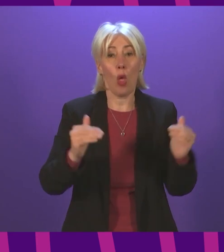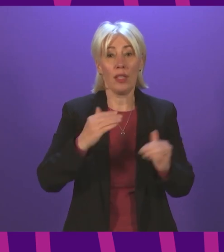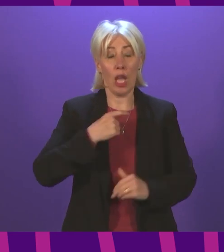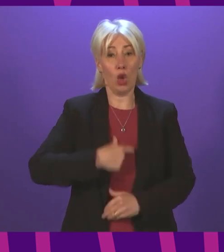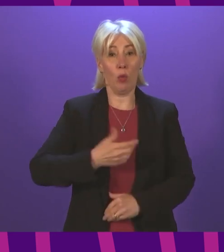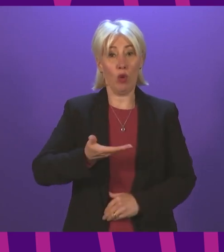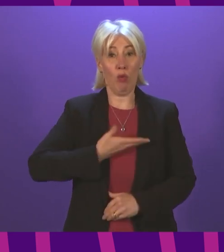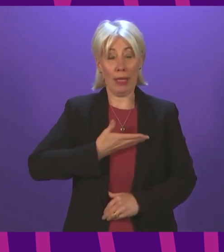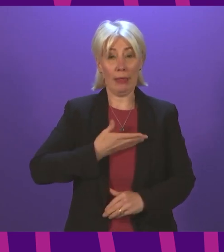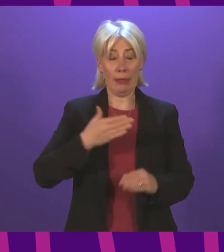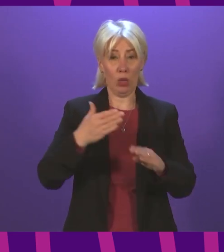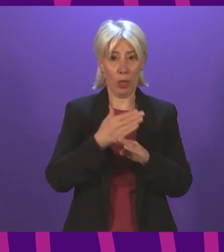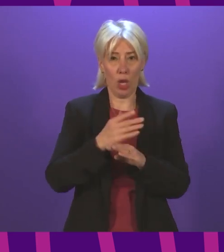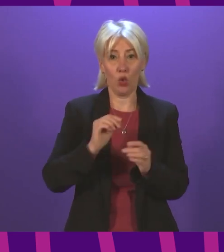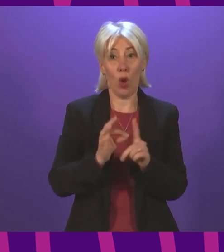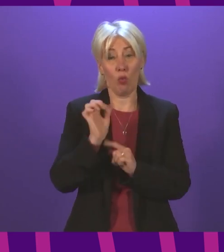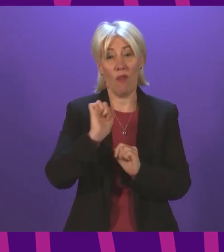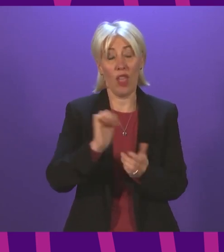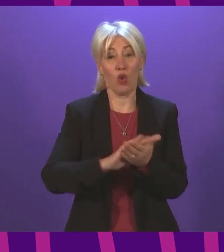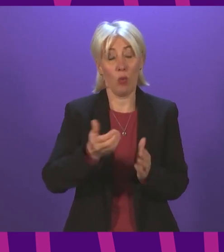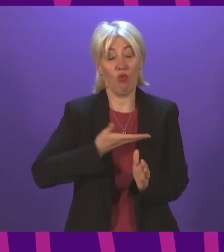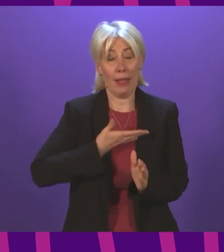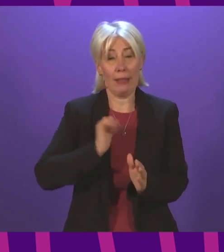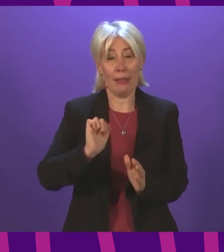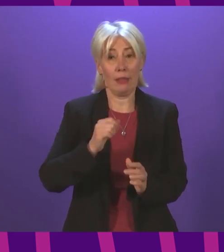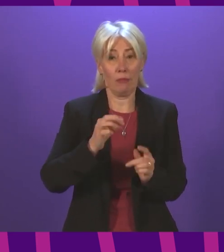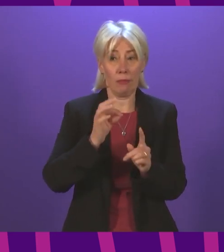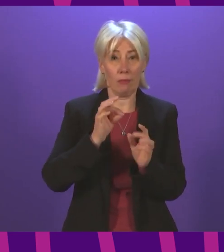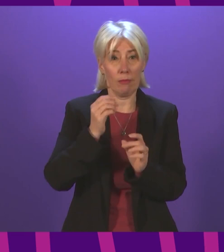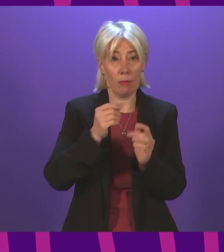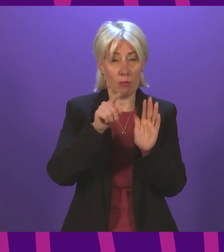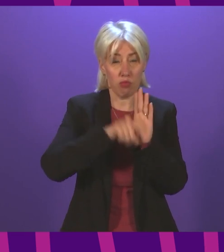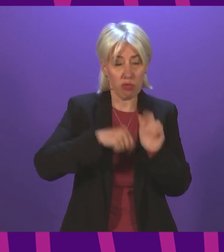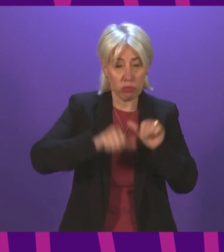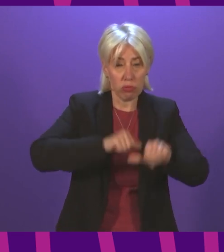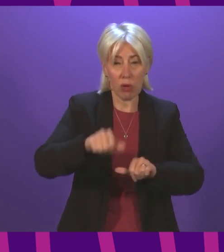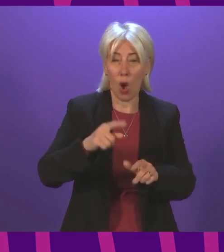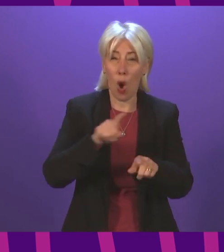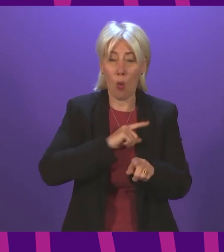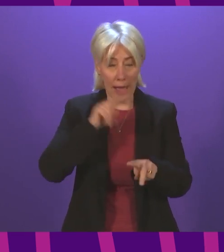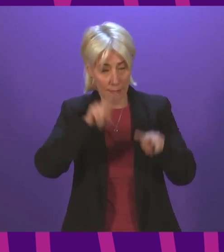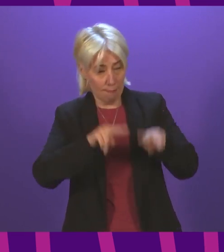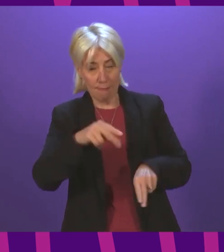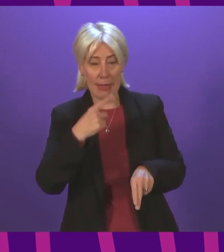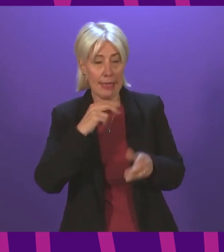improve equality's practices. After the Commission established, the SQA was not routinely assessing the impact of its policies and